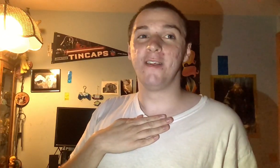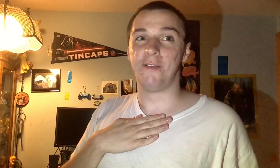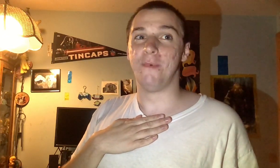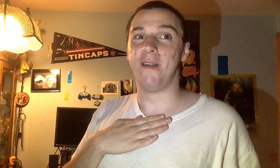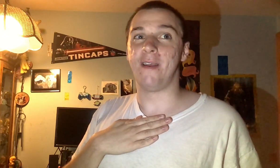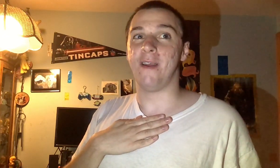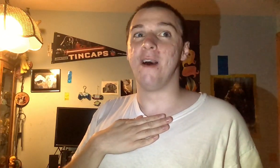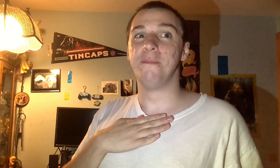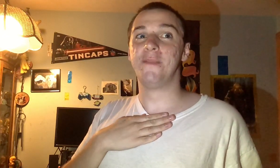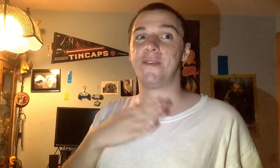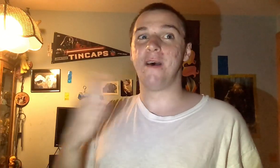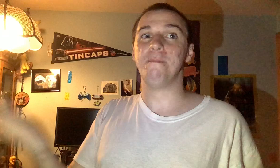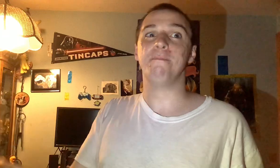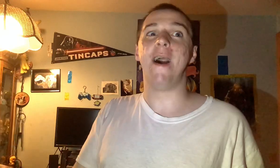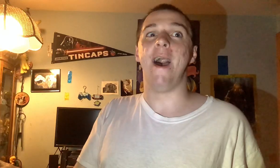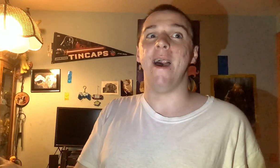when it comes to math.